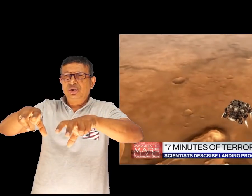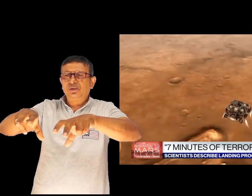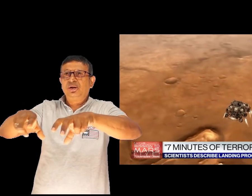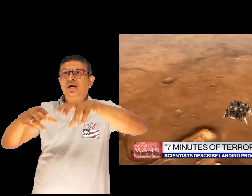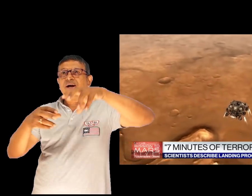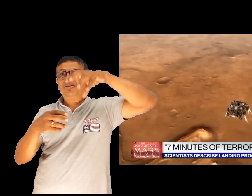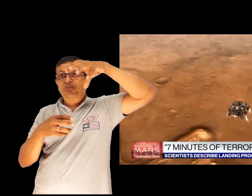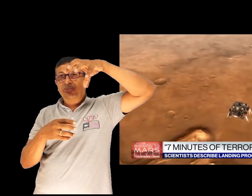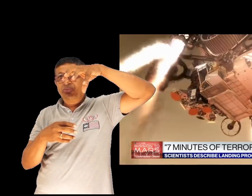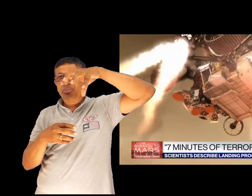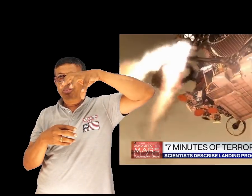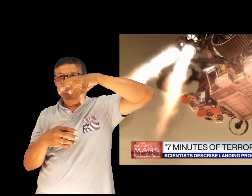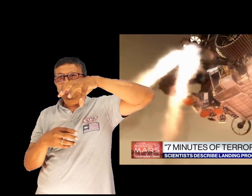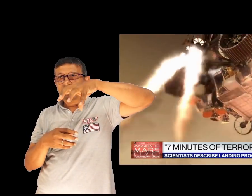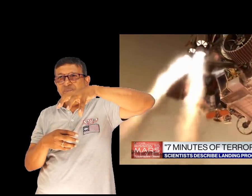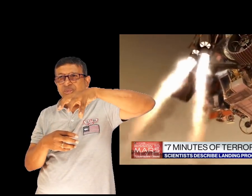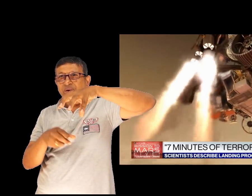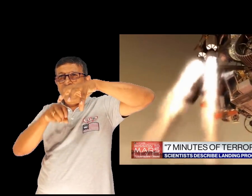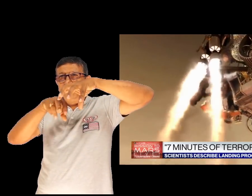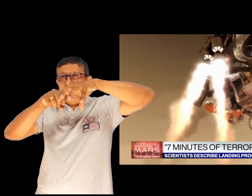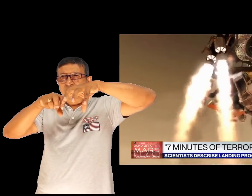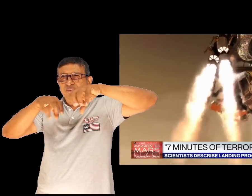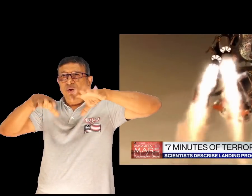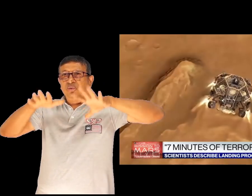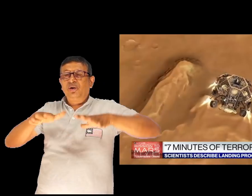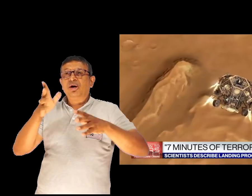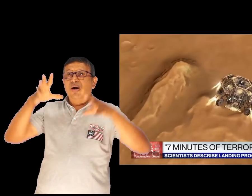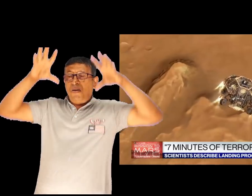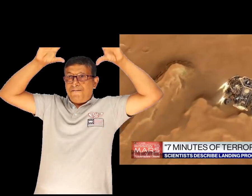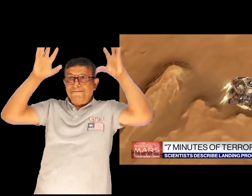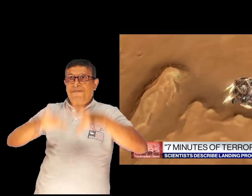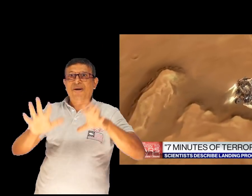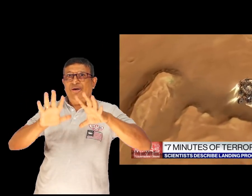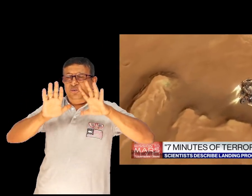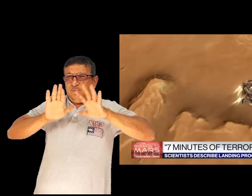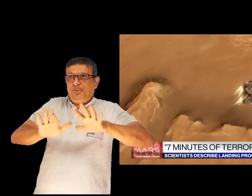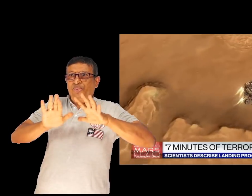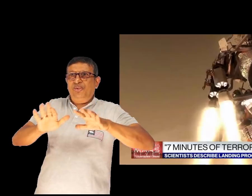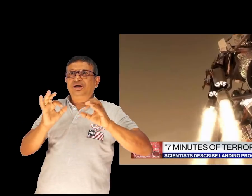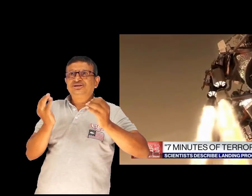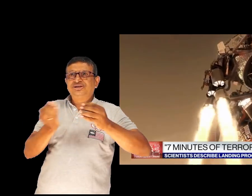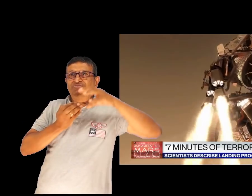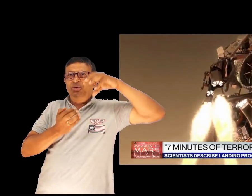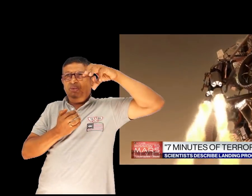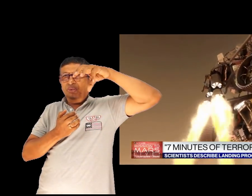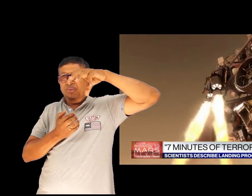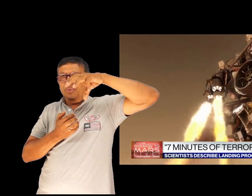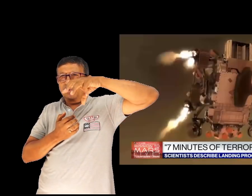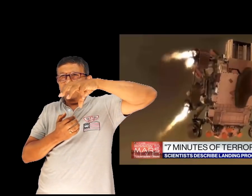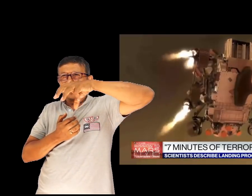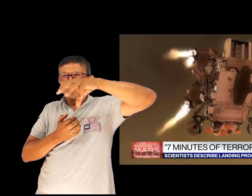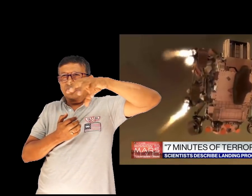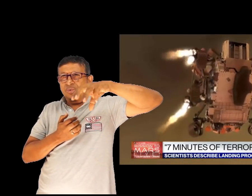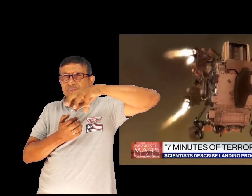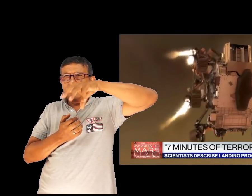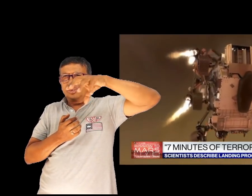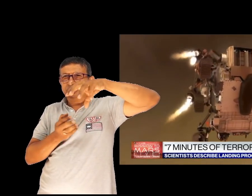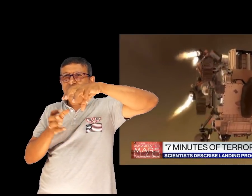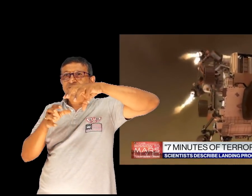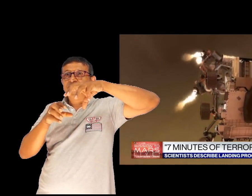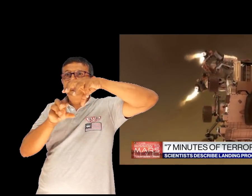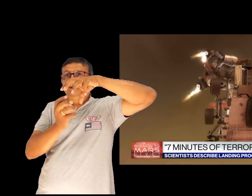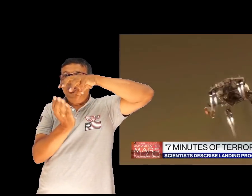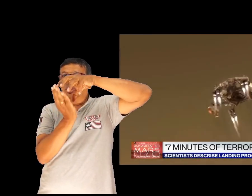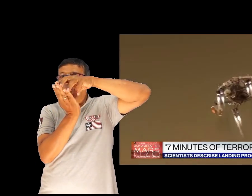about 65 feet above the surface of mars we do the sky crane maneuver we actually lower the rover